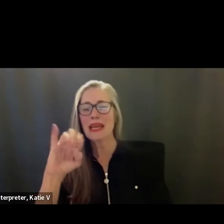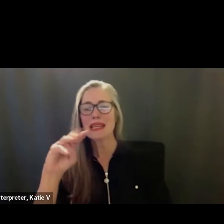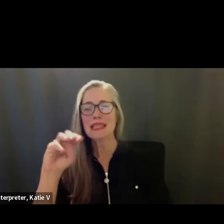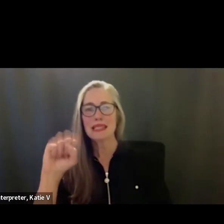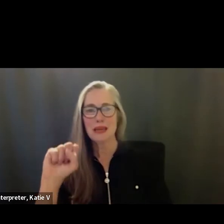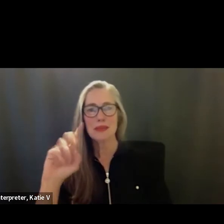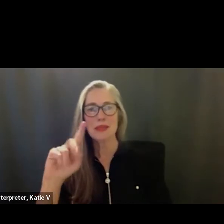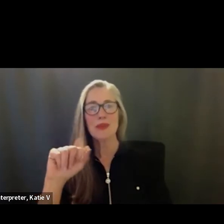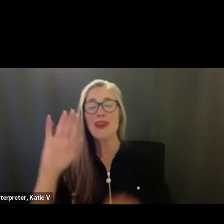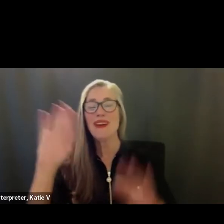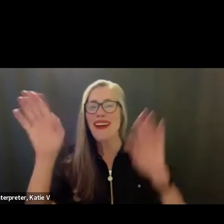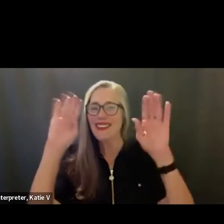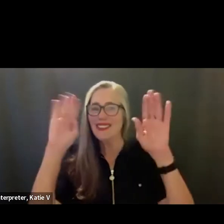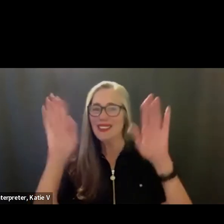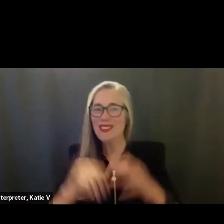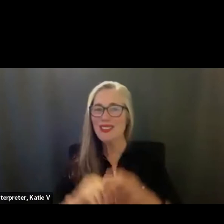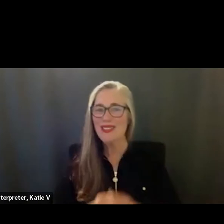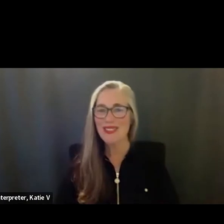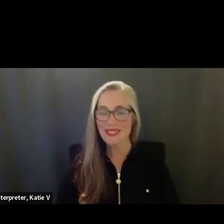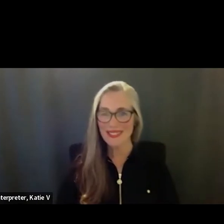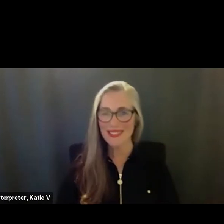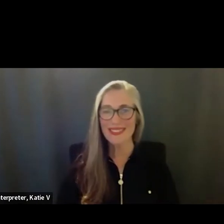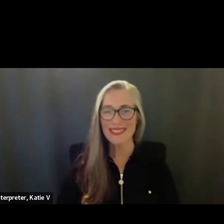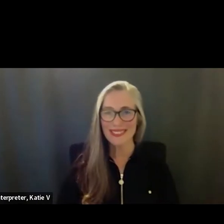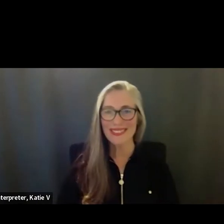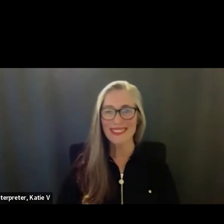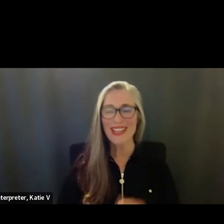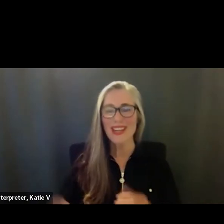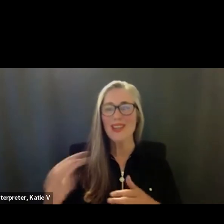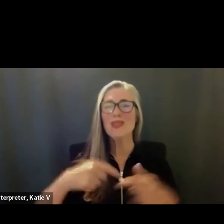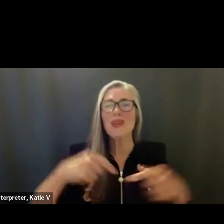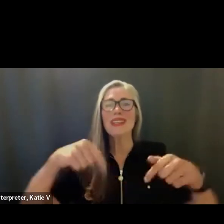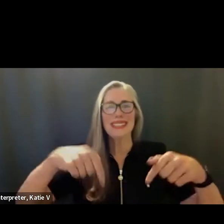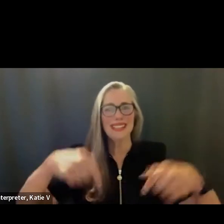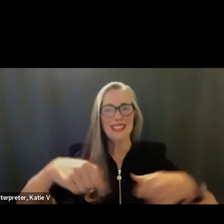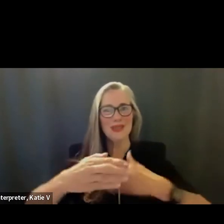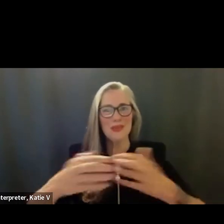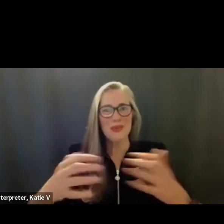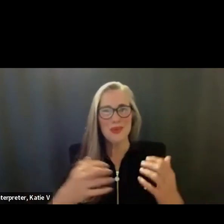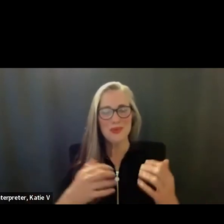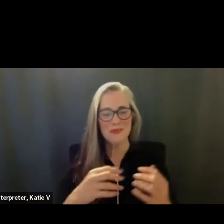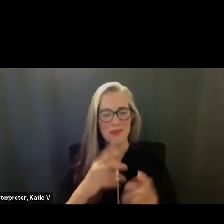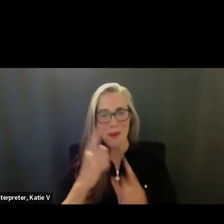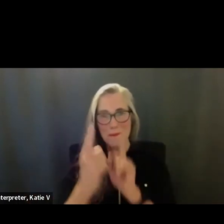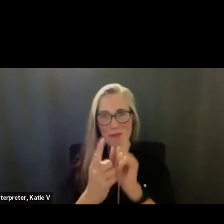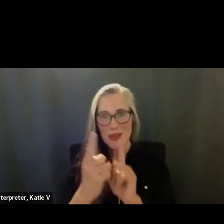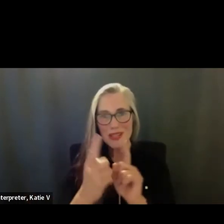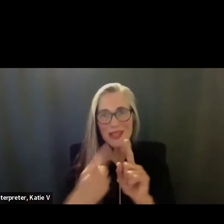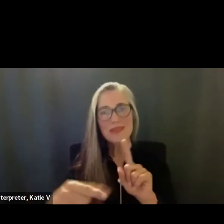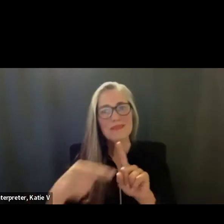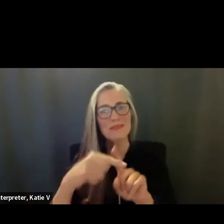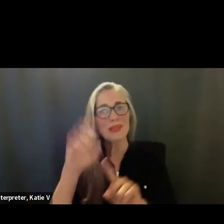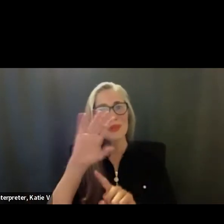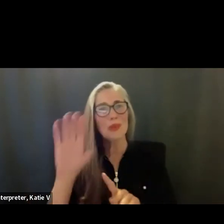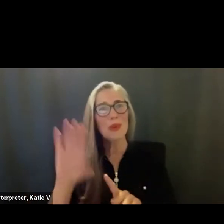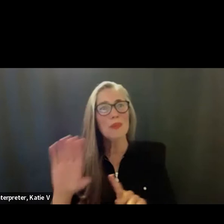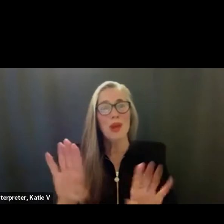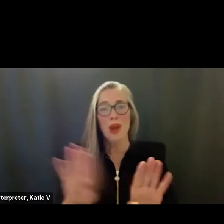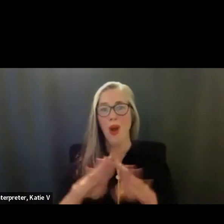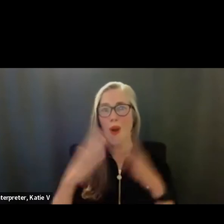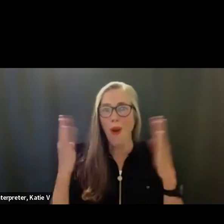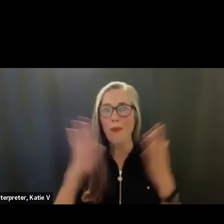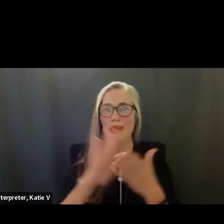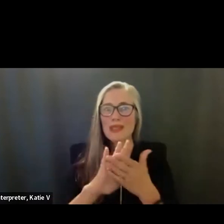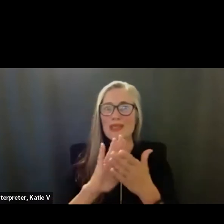Good afternoon, everyone. Those of you joining us here in person and also on Zoom. We had an incredible opening of